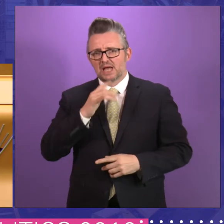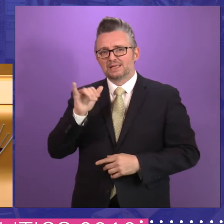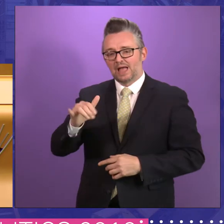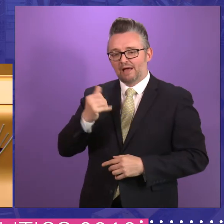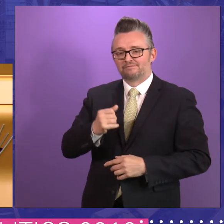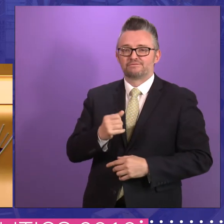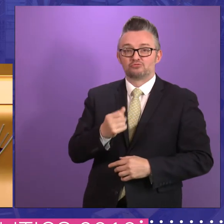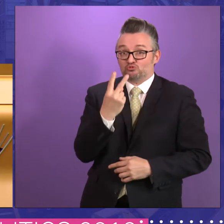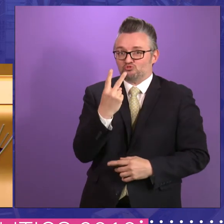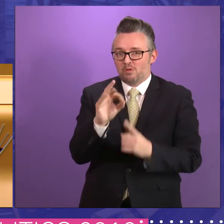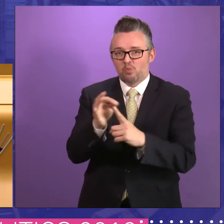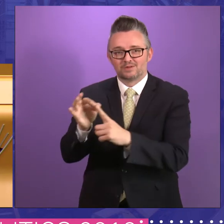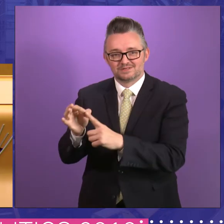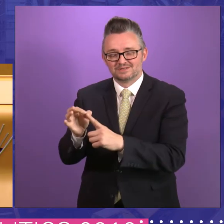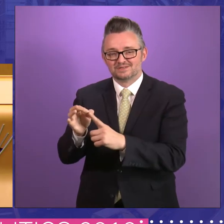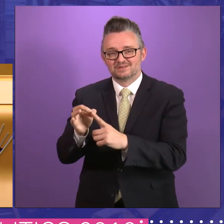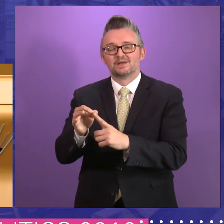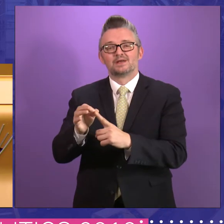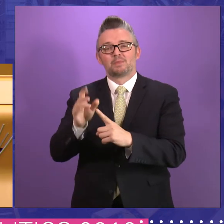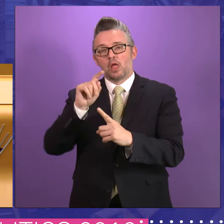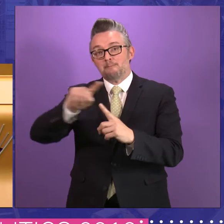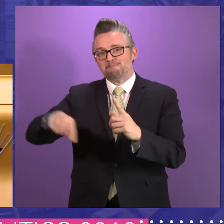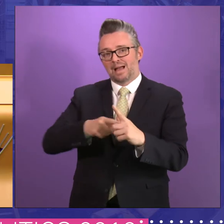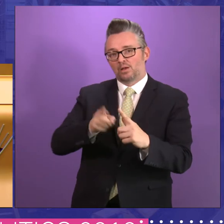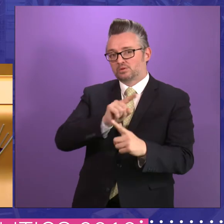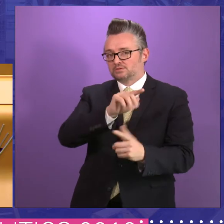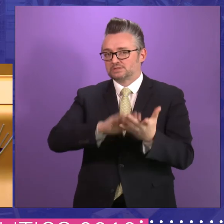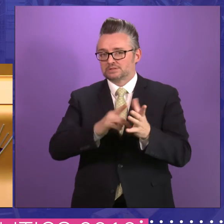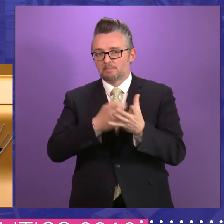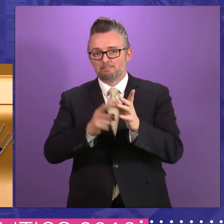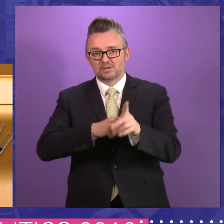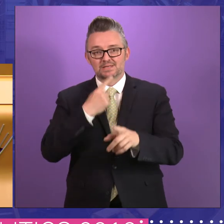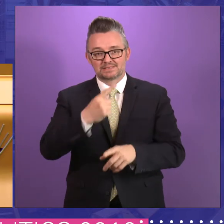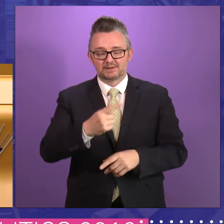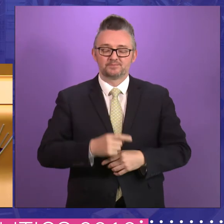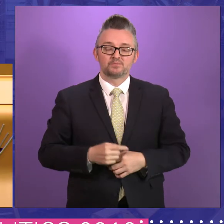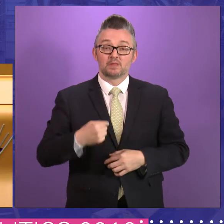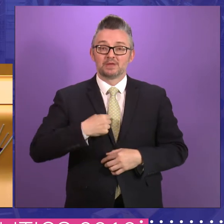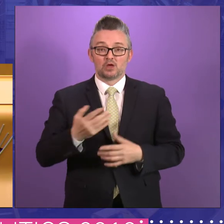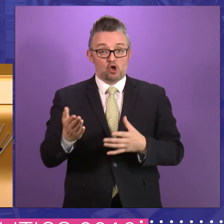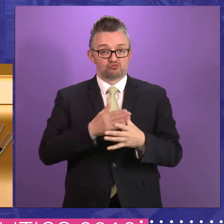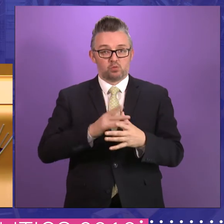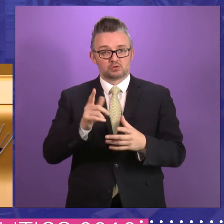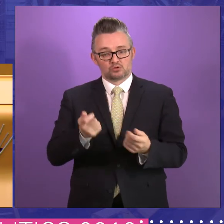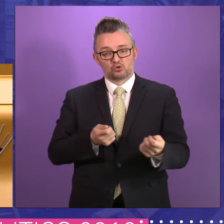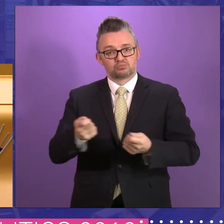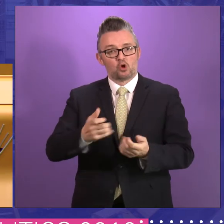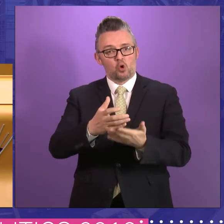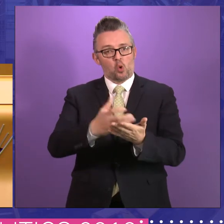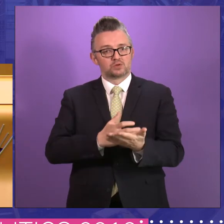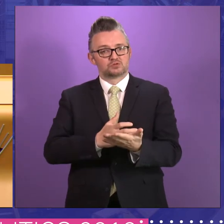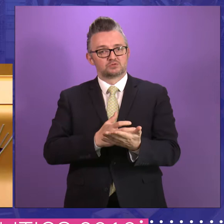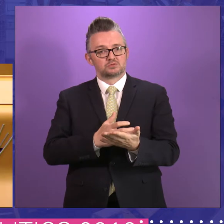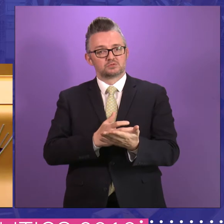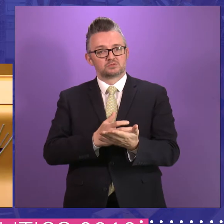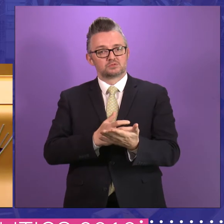make a couple of points and come back to Mary's? think because that's really fundamental for me. I was originally coordinated at the Constitutional Convention before I